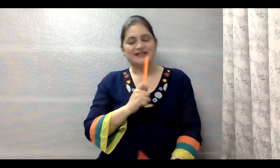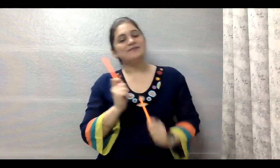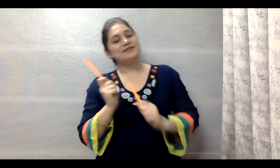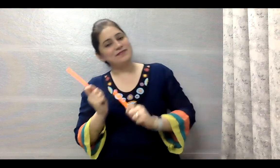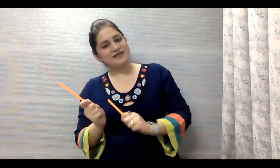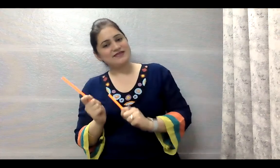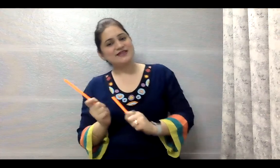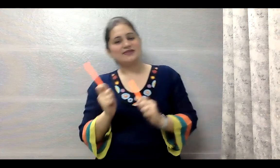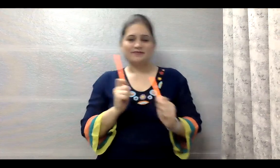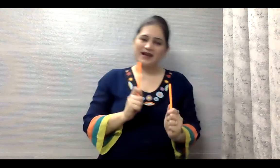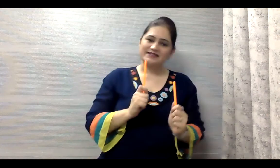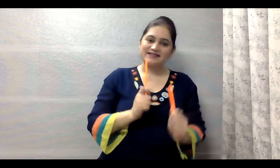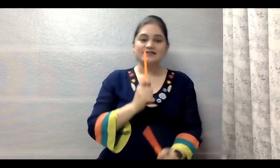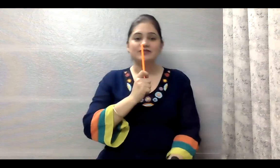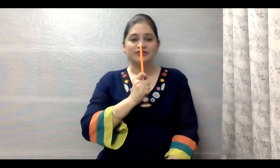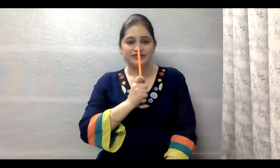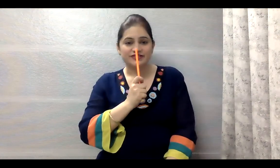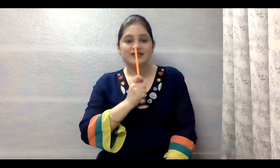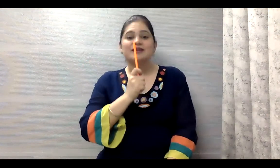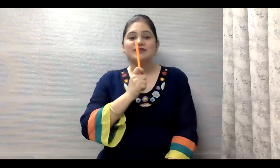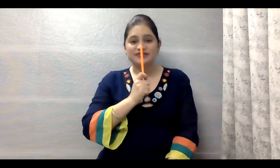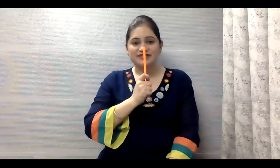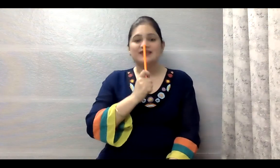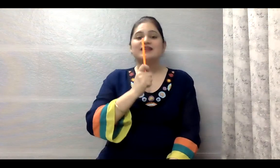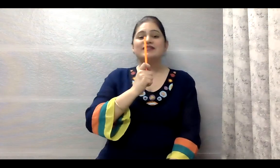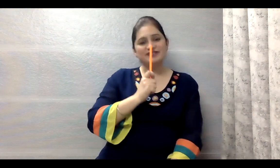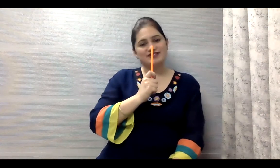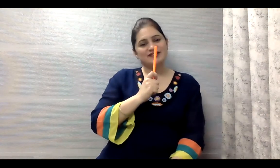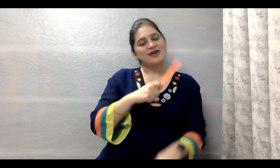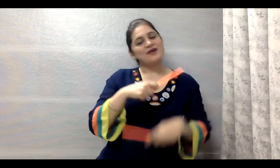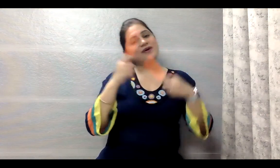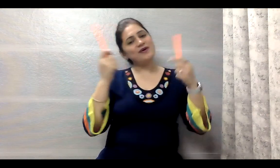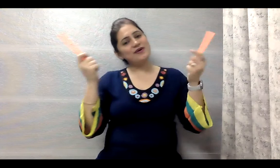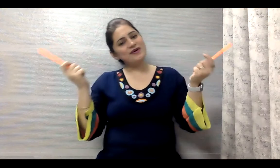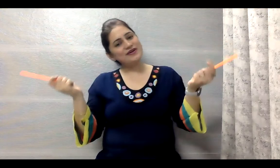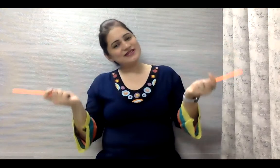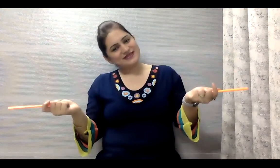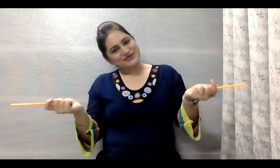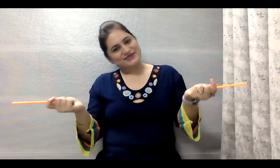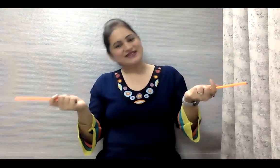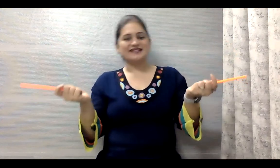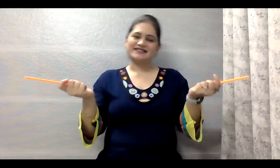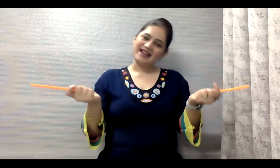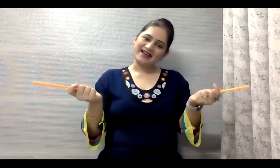The parents on the bus say shh shh shh. All through the town.